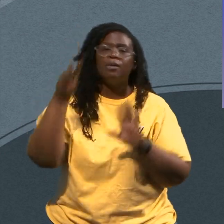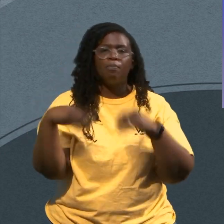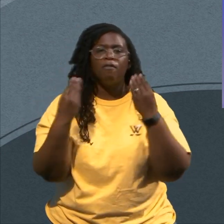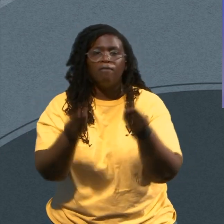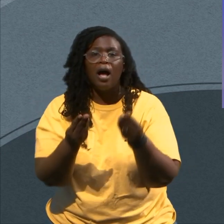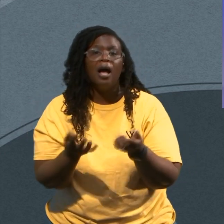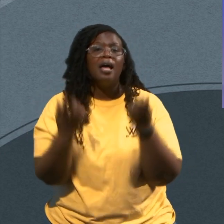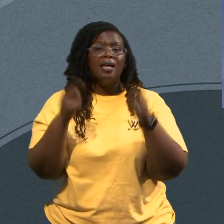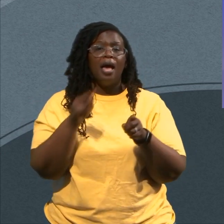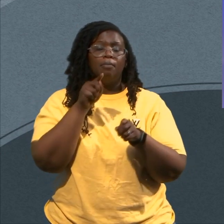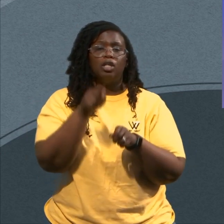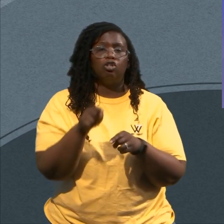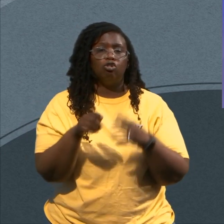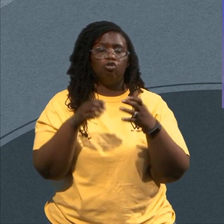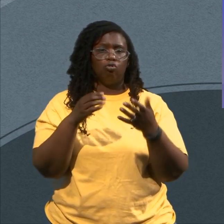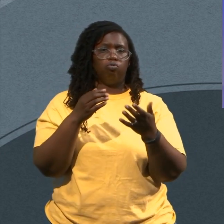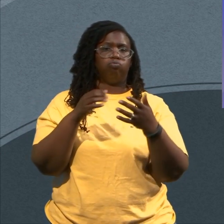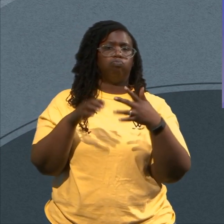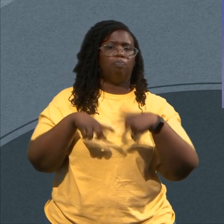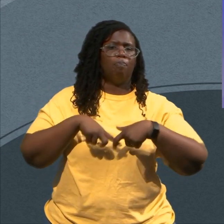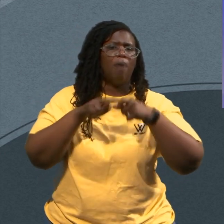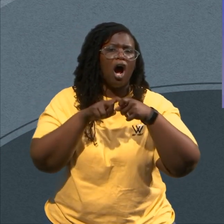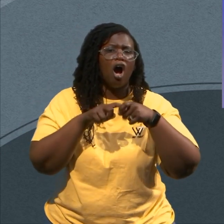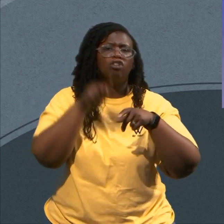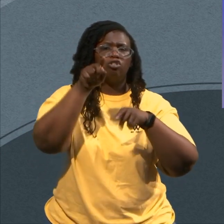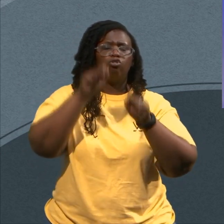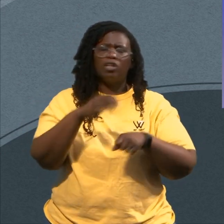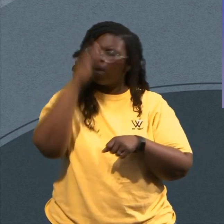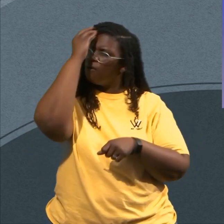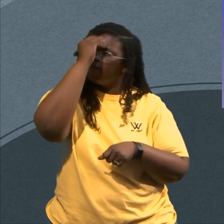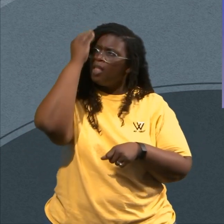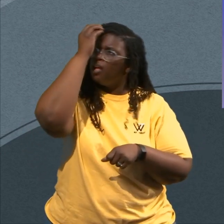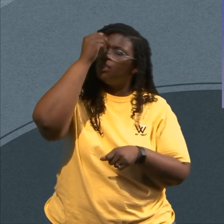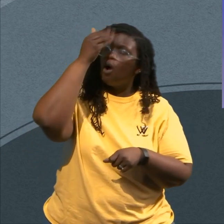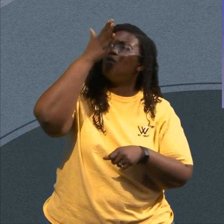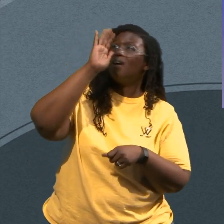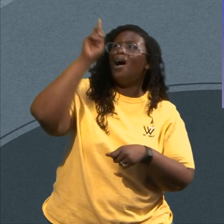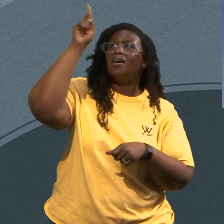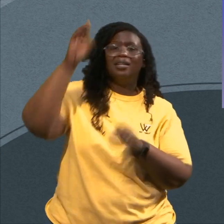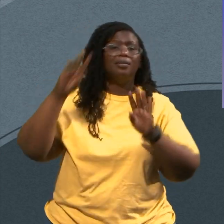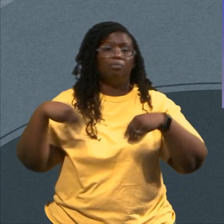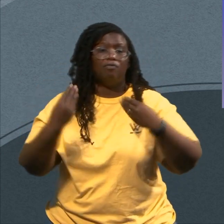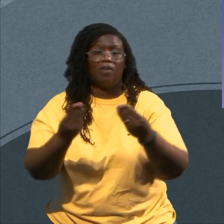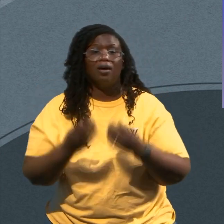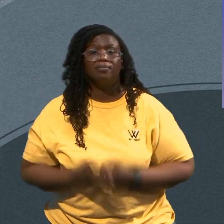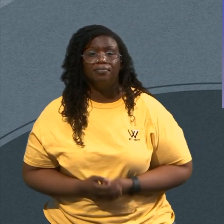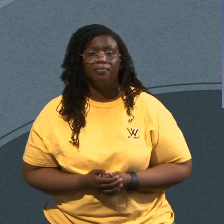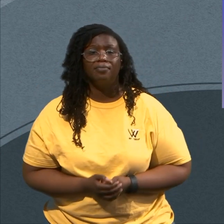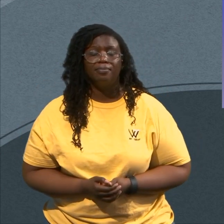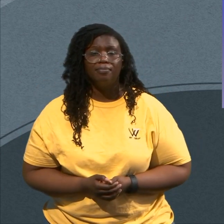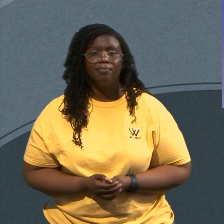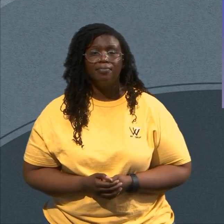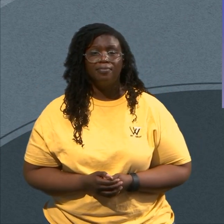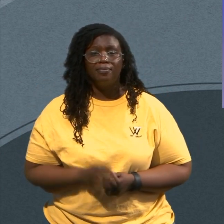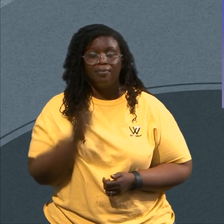Hit The Pause Button You Can Reflect On The Fact That God Is Providing When You Hit Pause